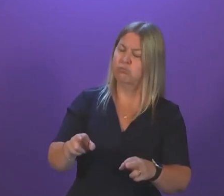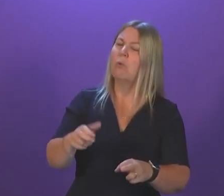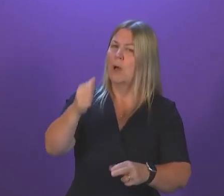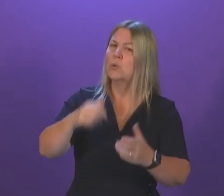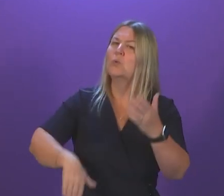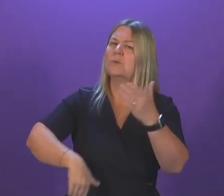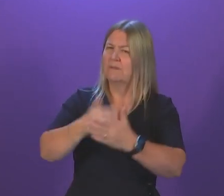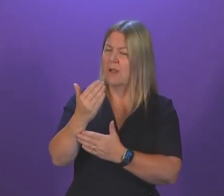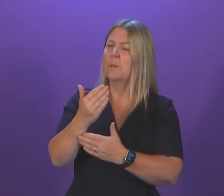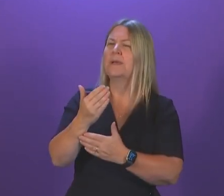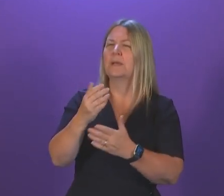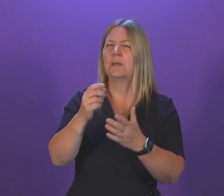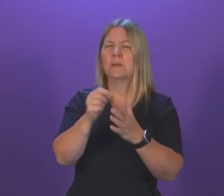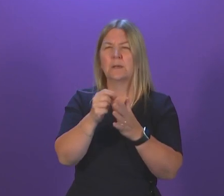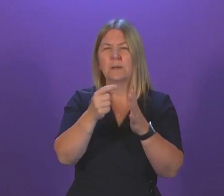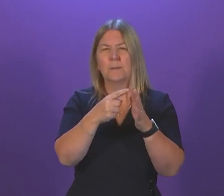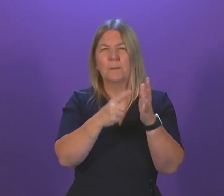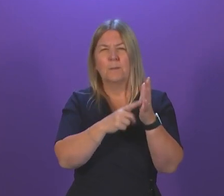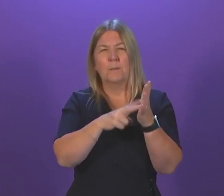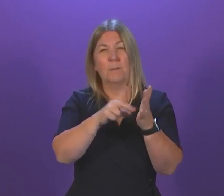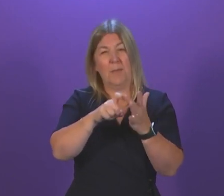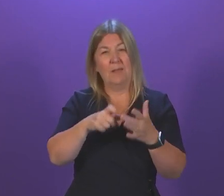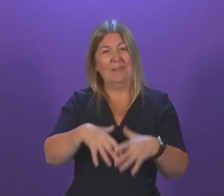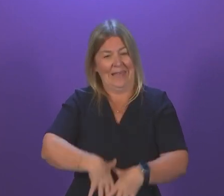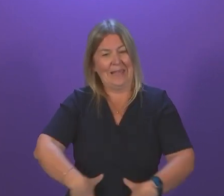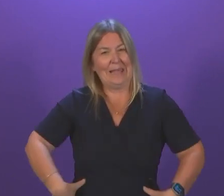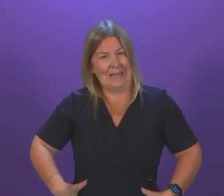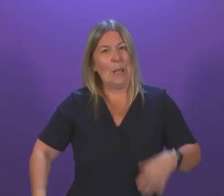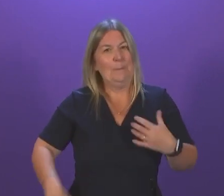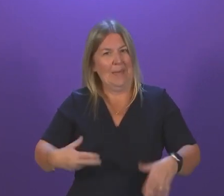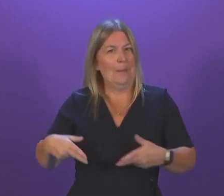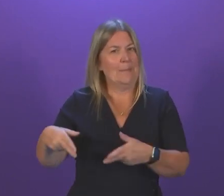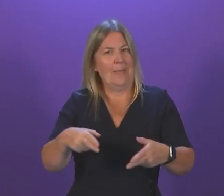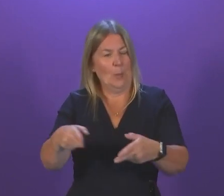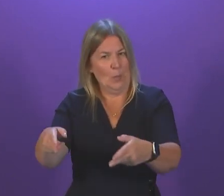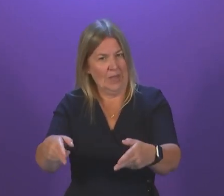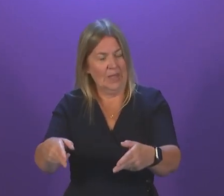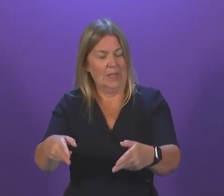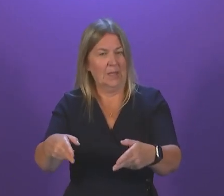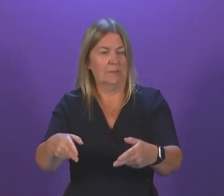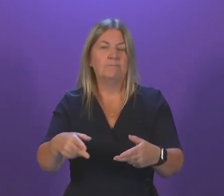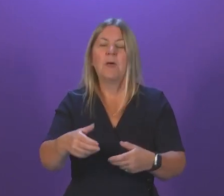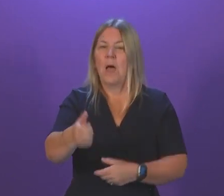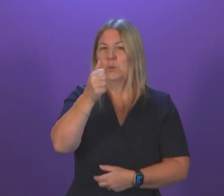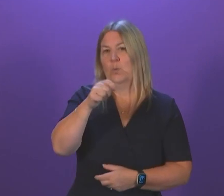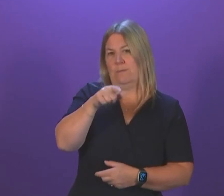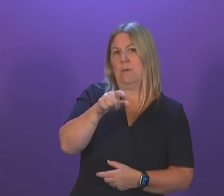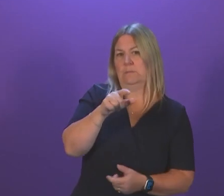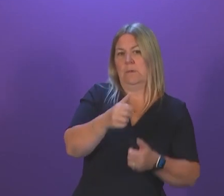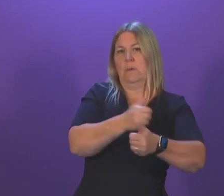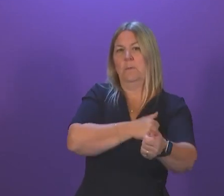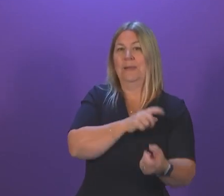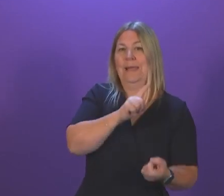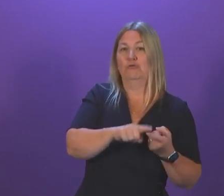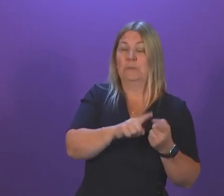a pelvic pain pathway starting with endometriosis. In addition, over the past year, Endometriosis UK were funded by the Scottish Government